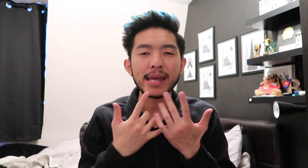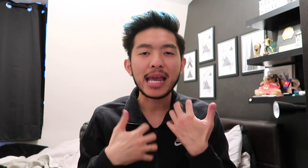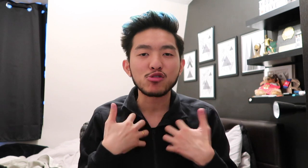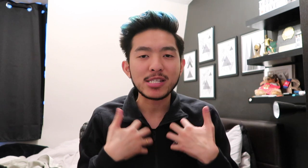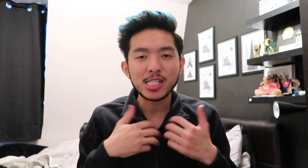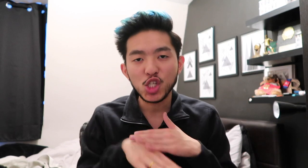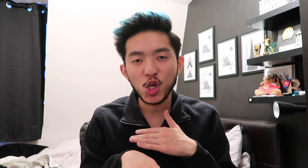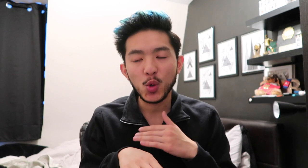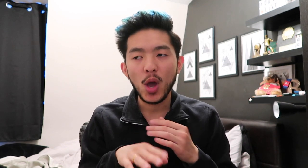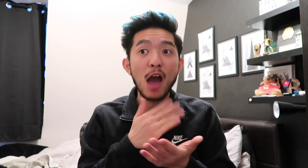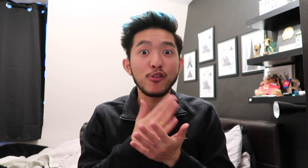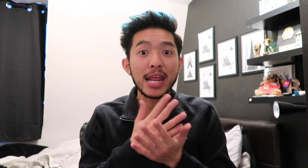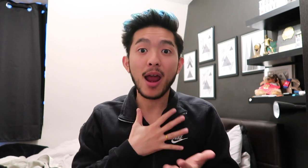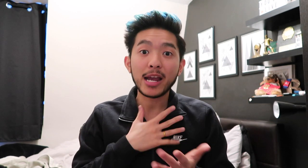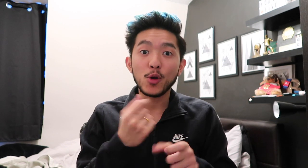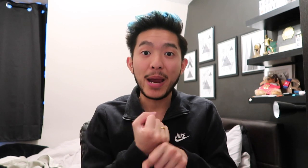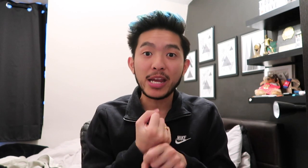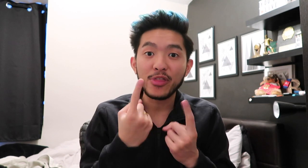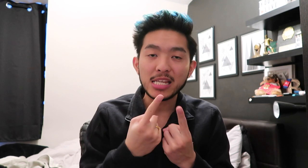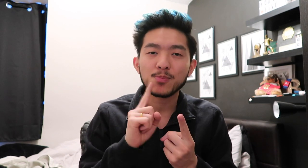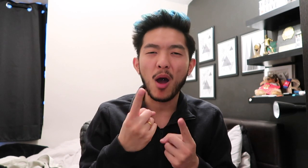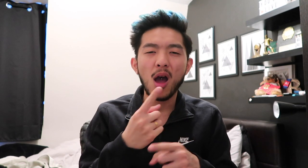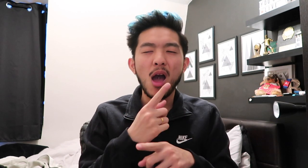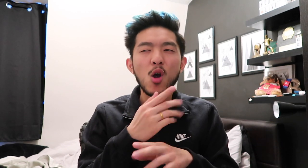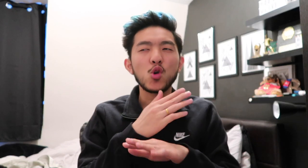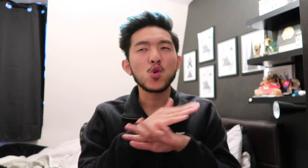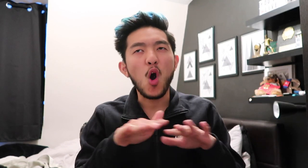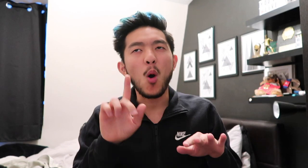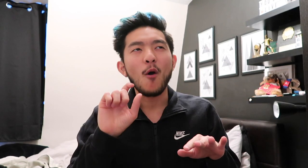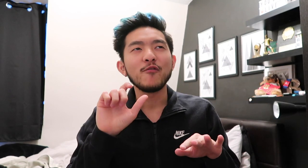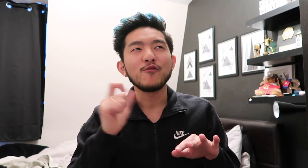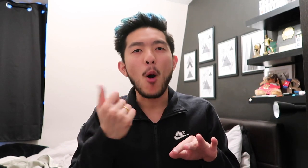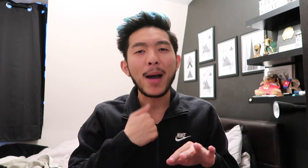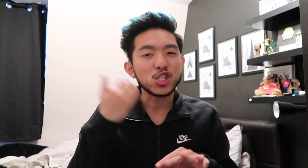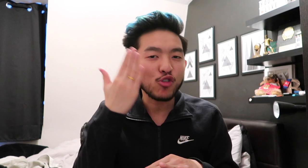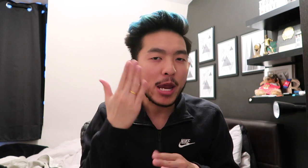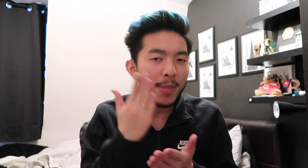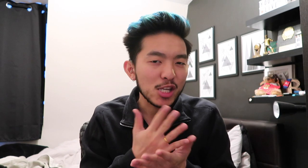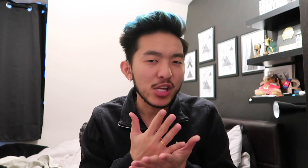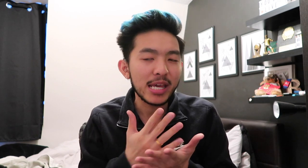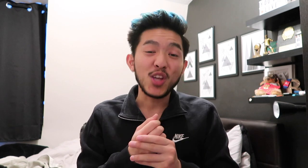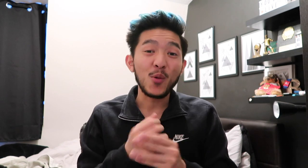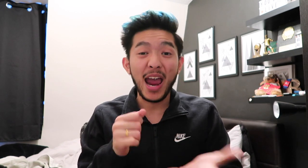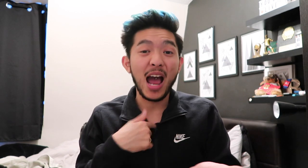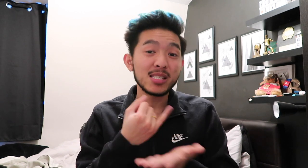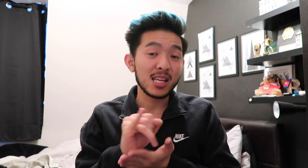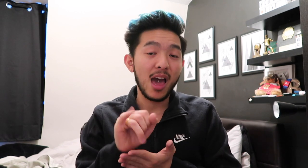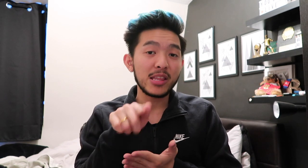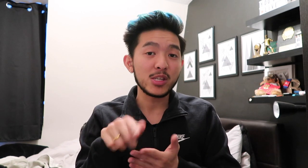interested in you. I really like making this, but go for my dream, actually. So, yeah, I just like this